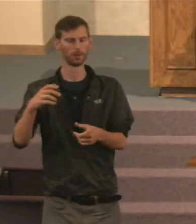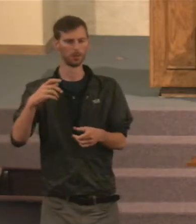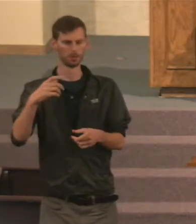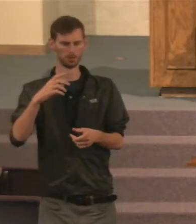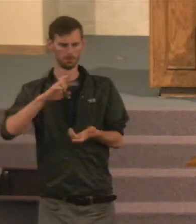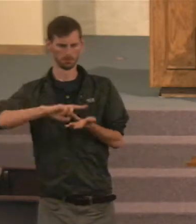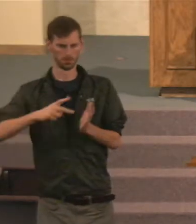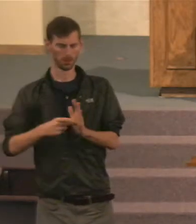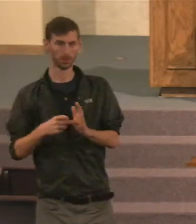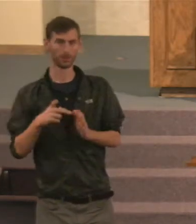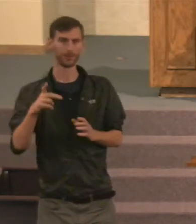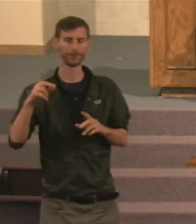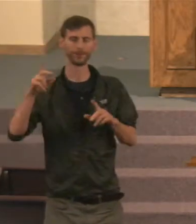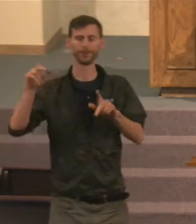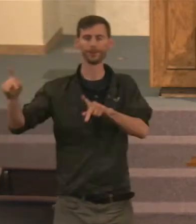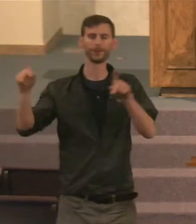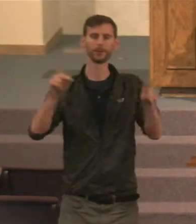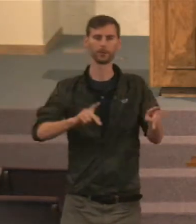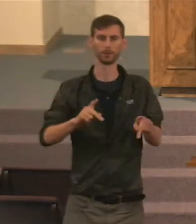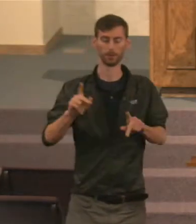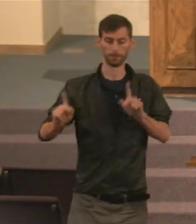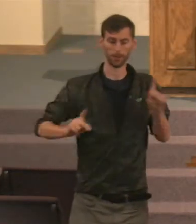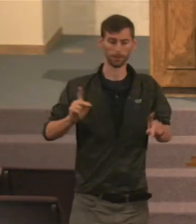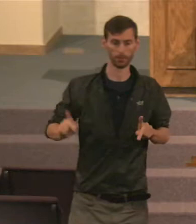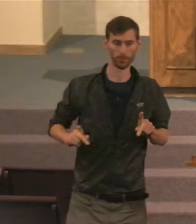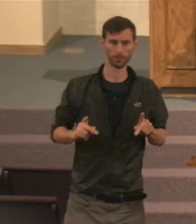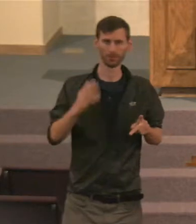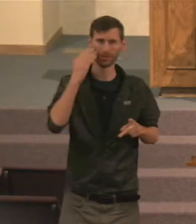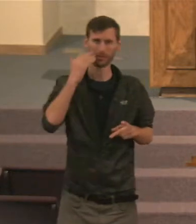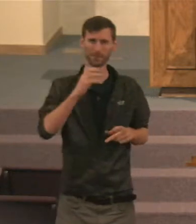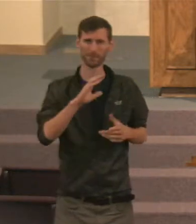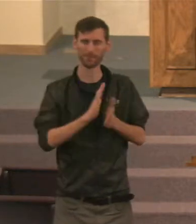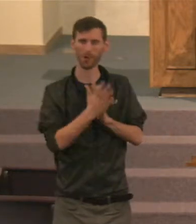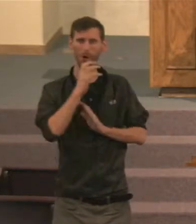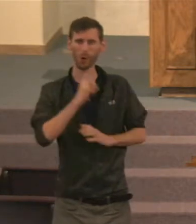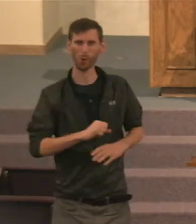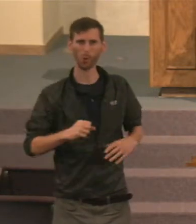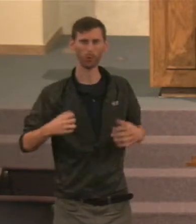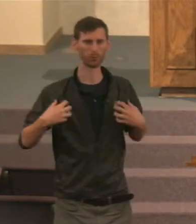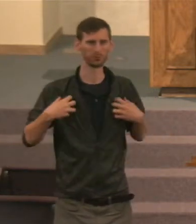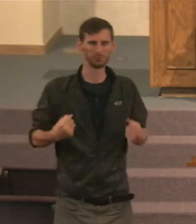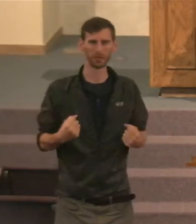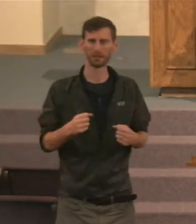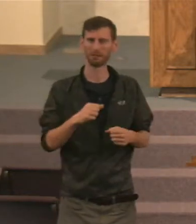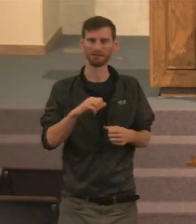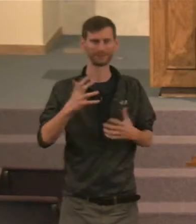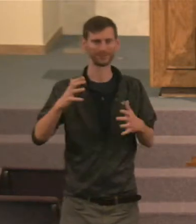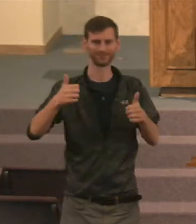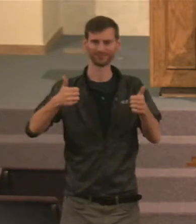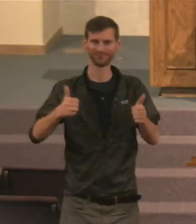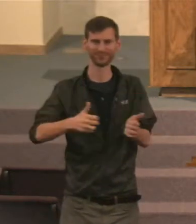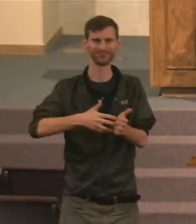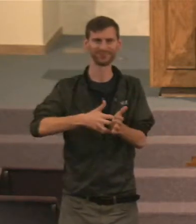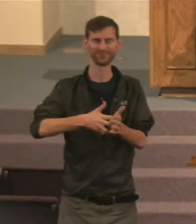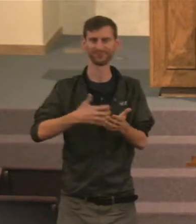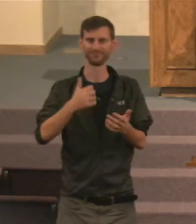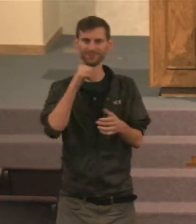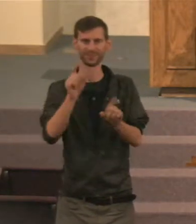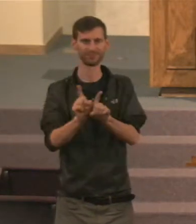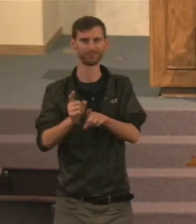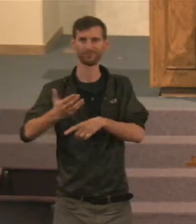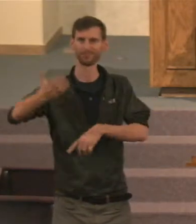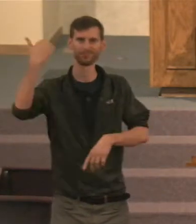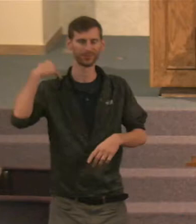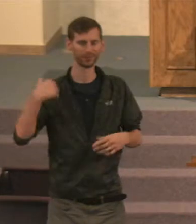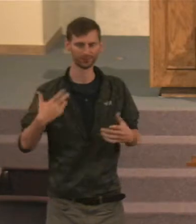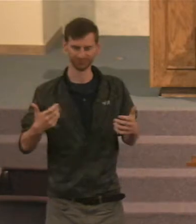is that as you get older, you start losing your strength. You can't do the things that you used to do. And we've talked about that. You